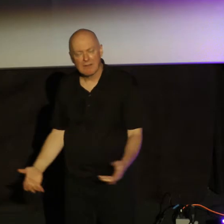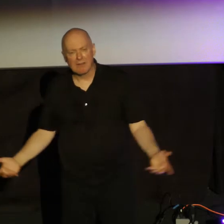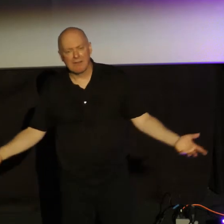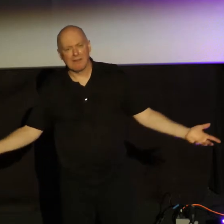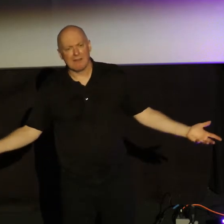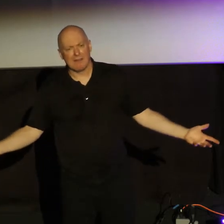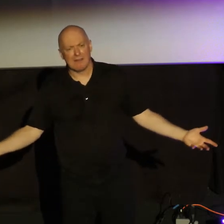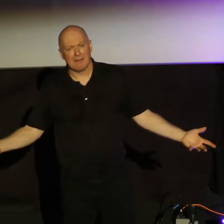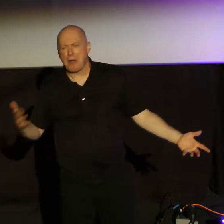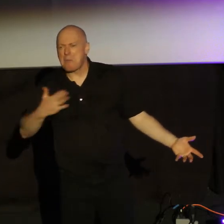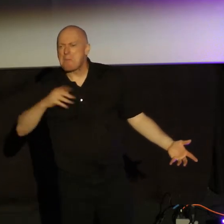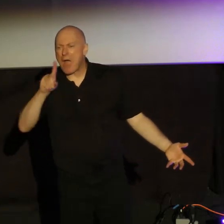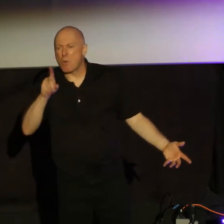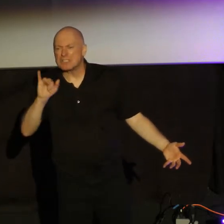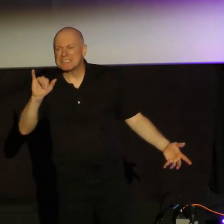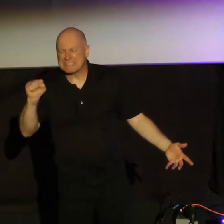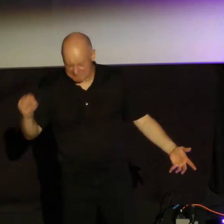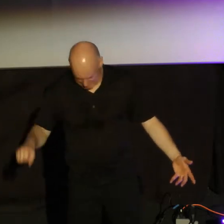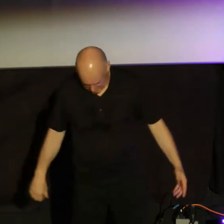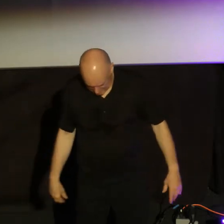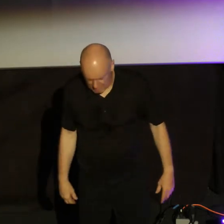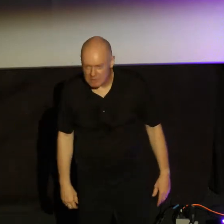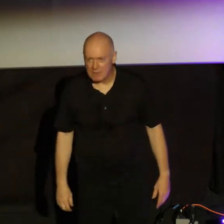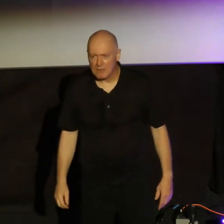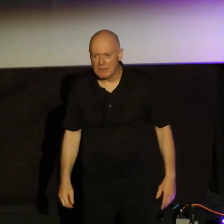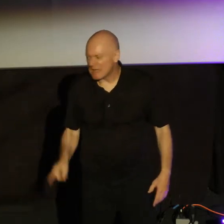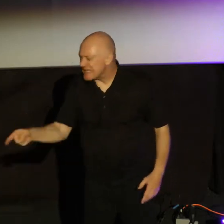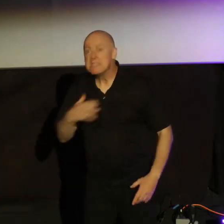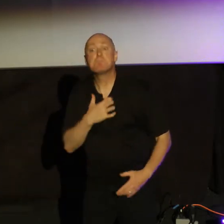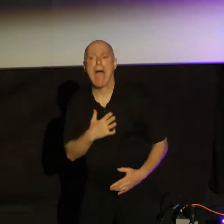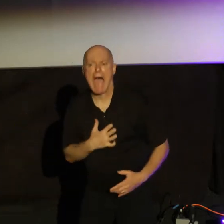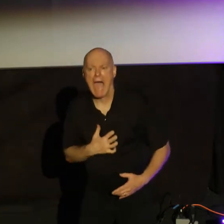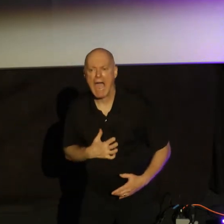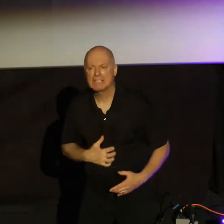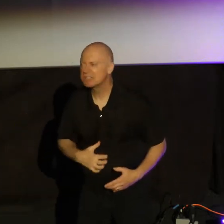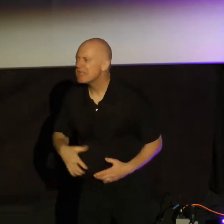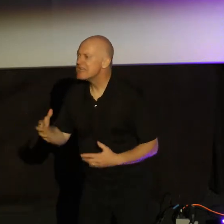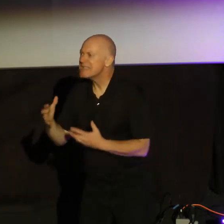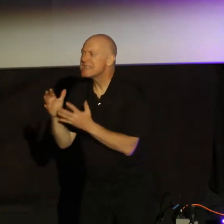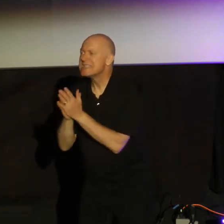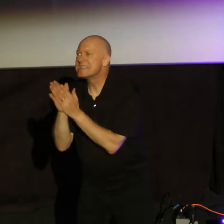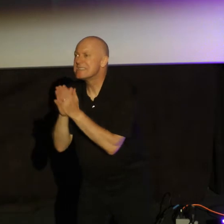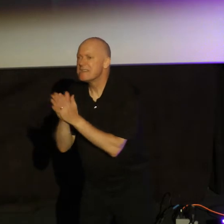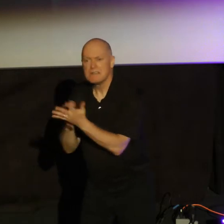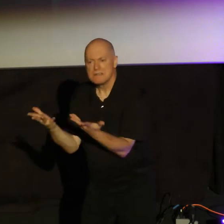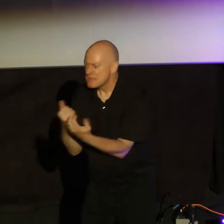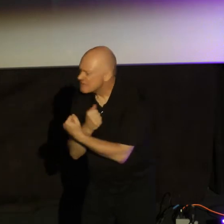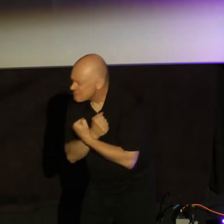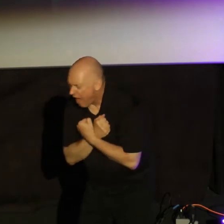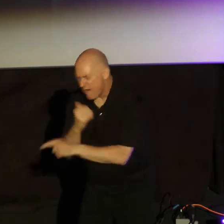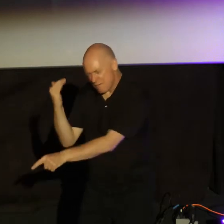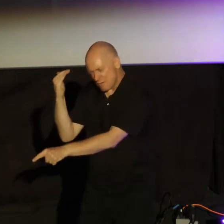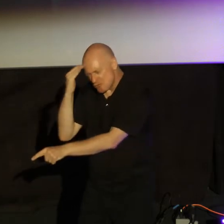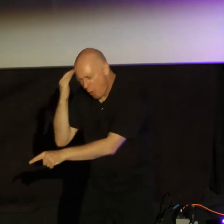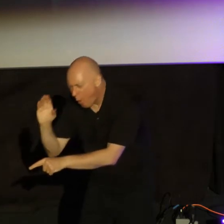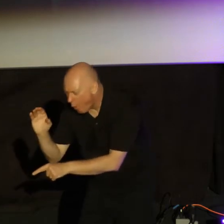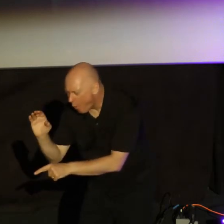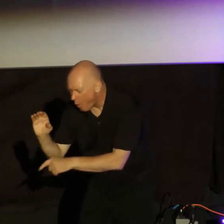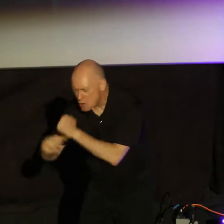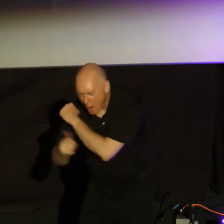My question is this, then. All his passion, and all his words, and all his knowledge, and the experiences that he's